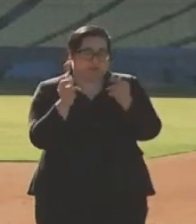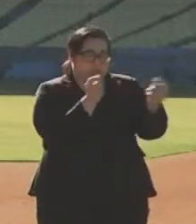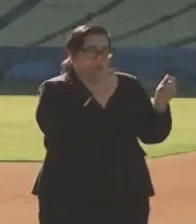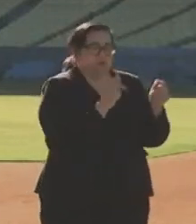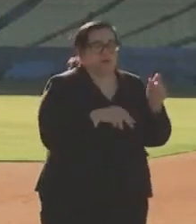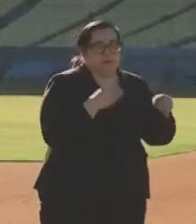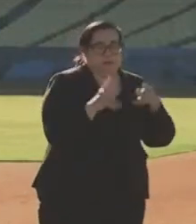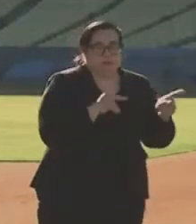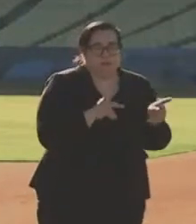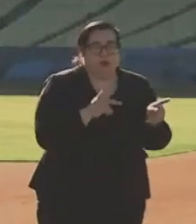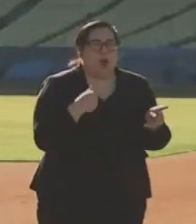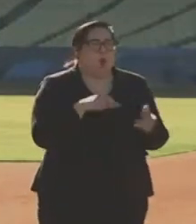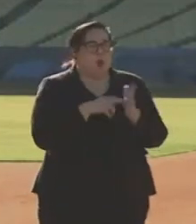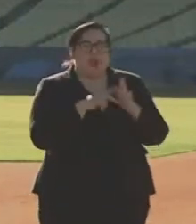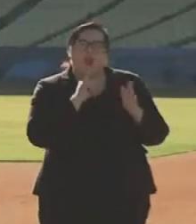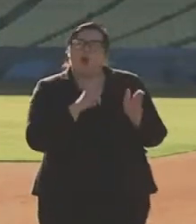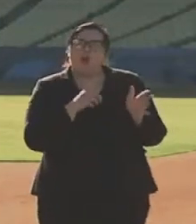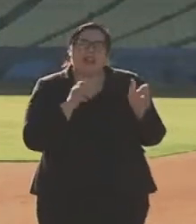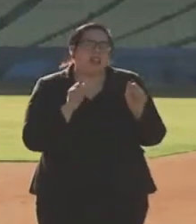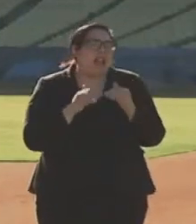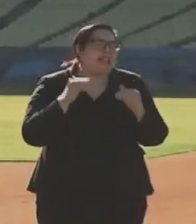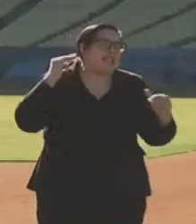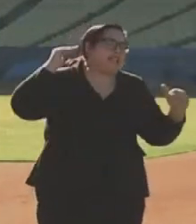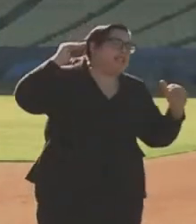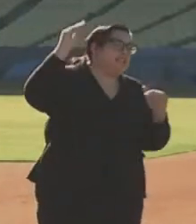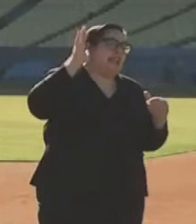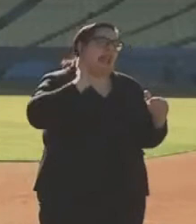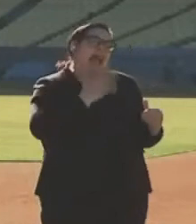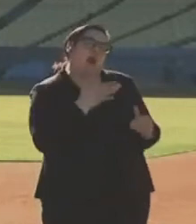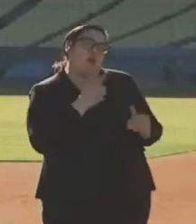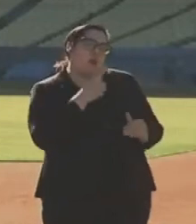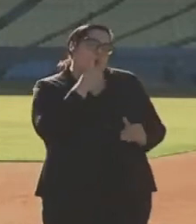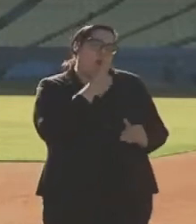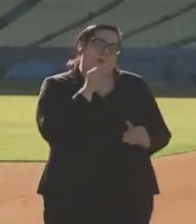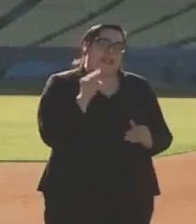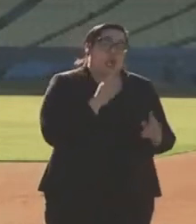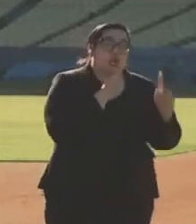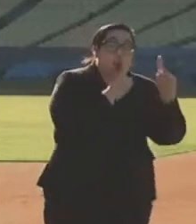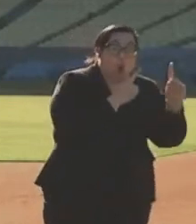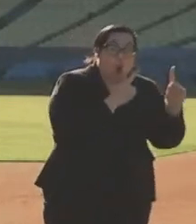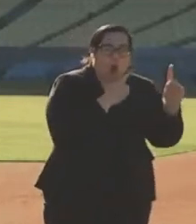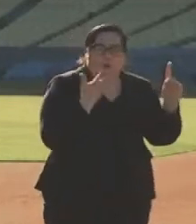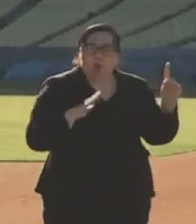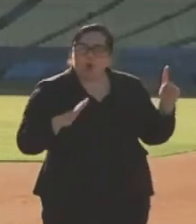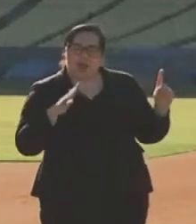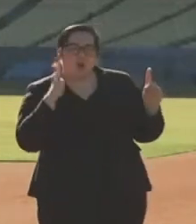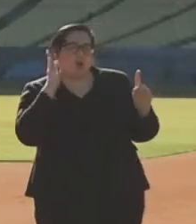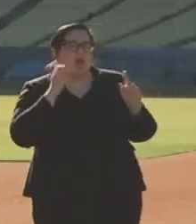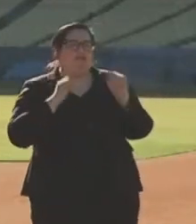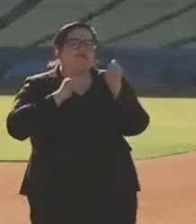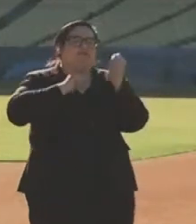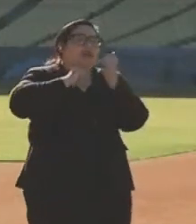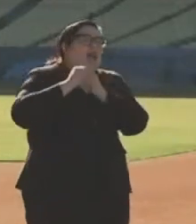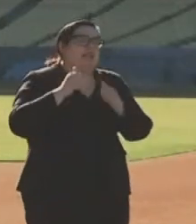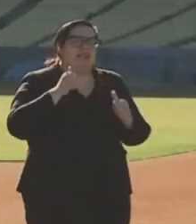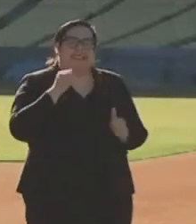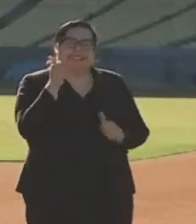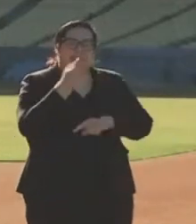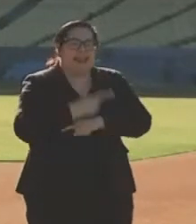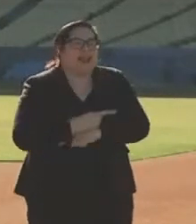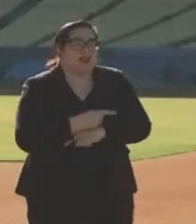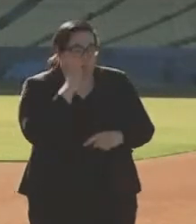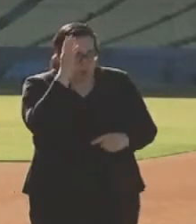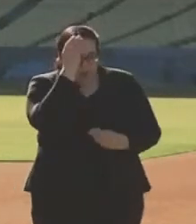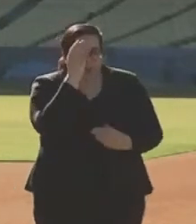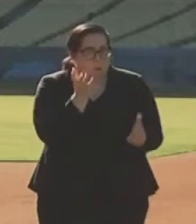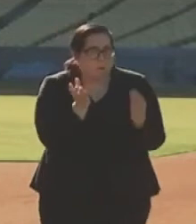We are on pace to exceed our 1 million goal in 10 days. We'll update you more on